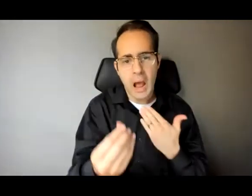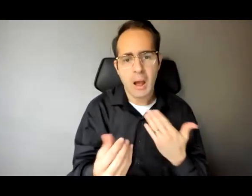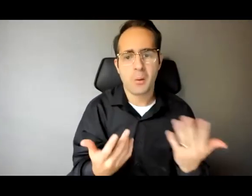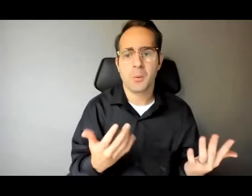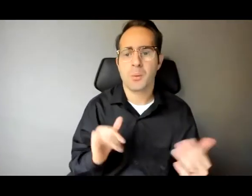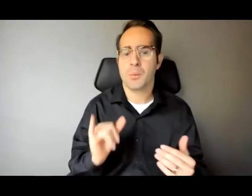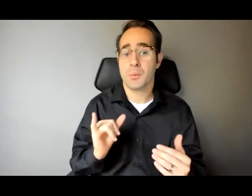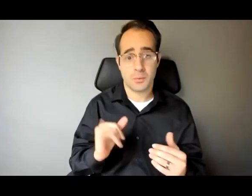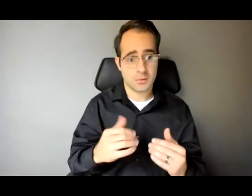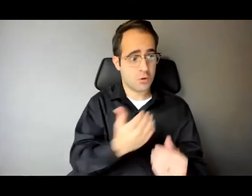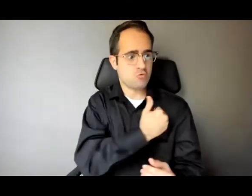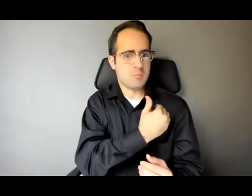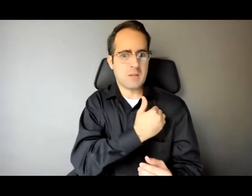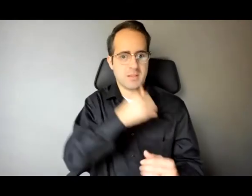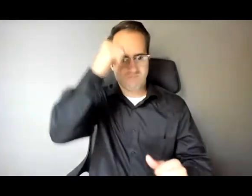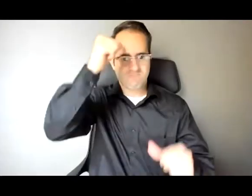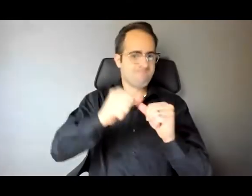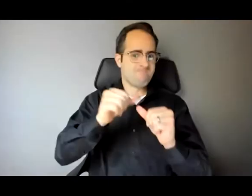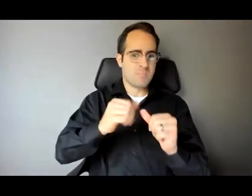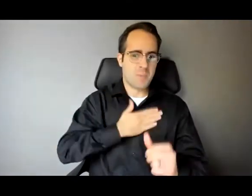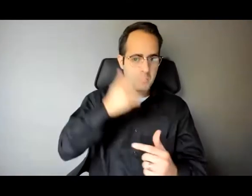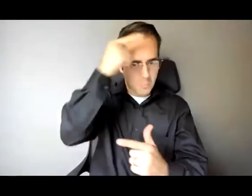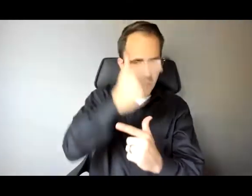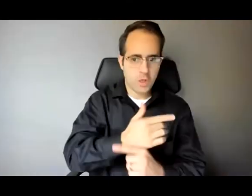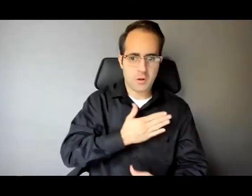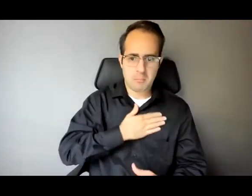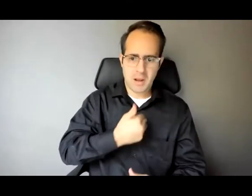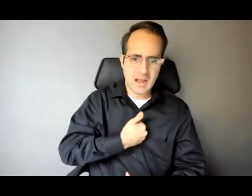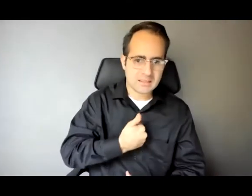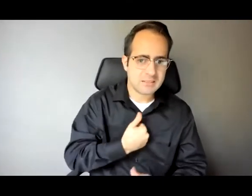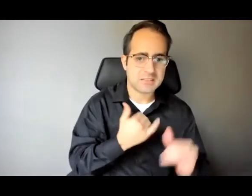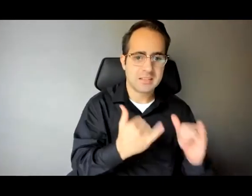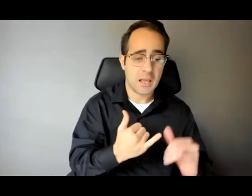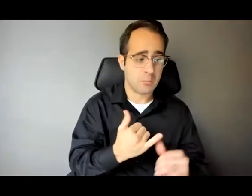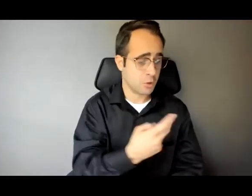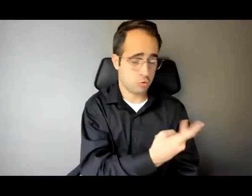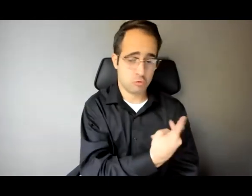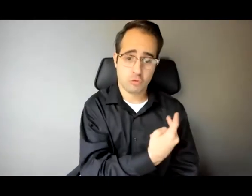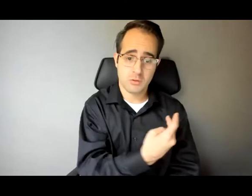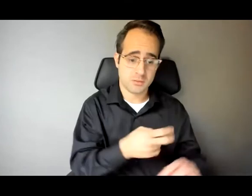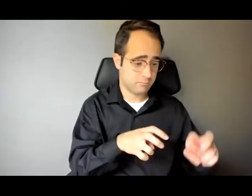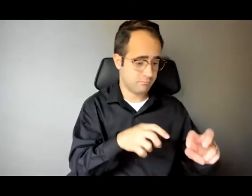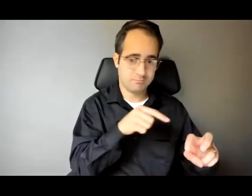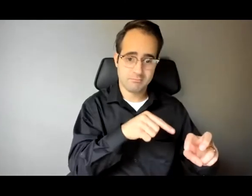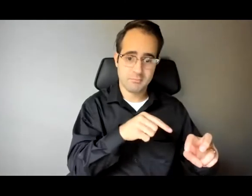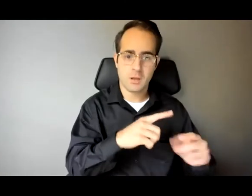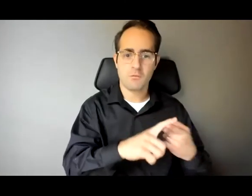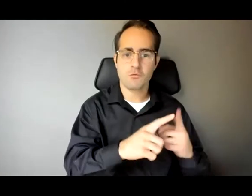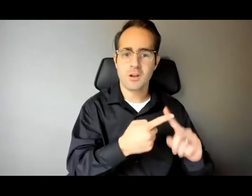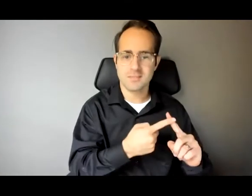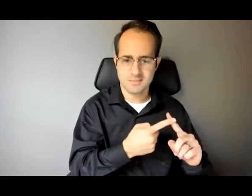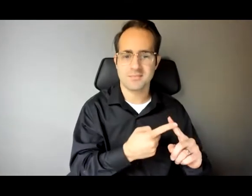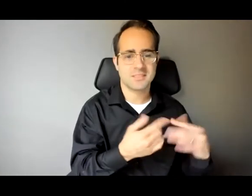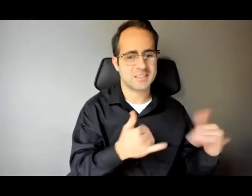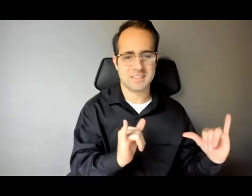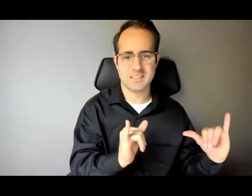my brother myself and so on we're still friends we're still friends I'm not in the work the way I used to be